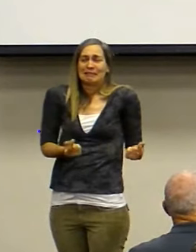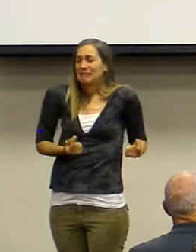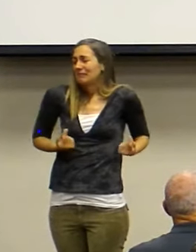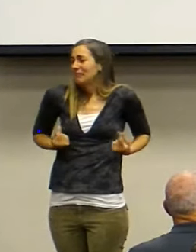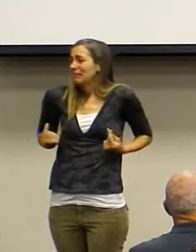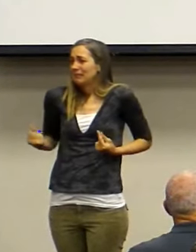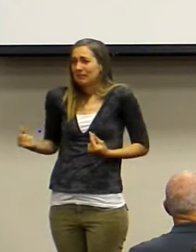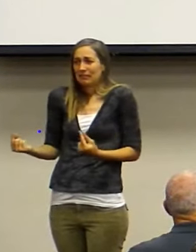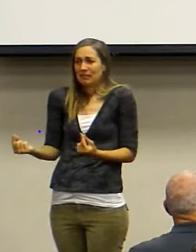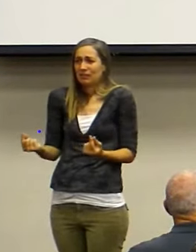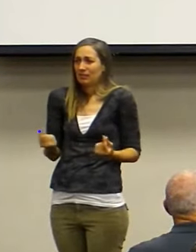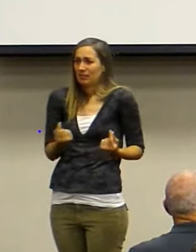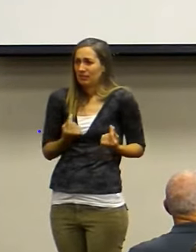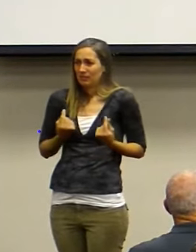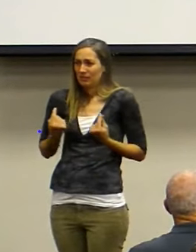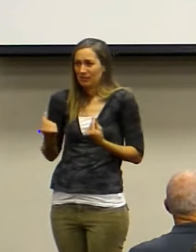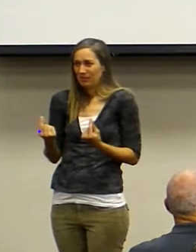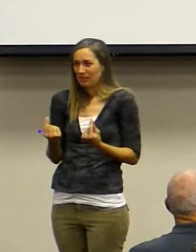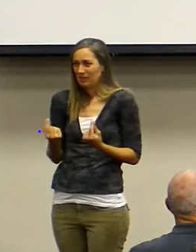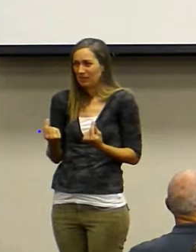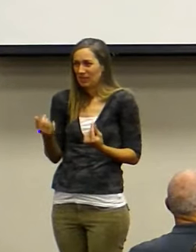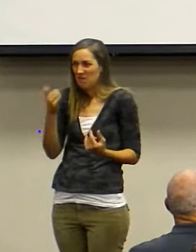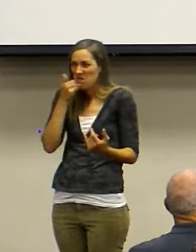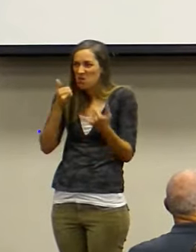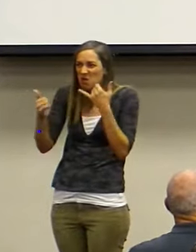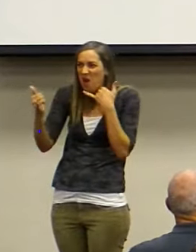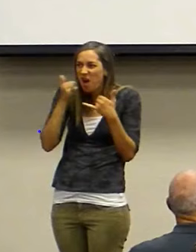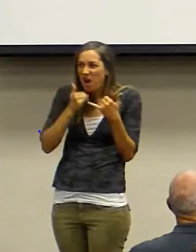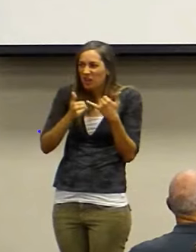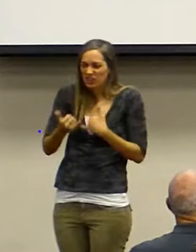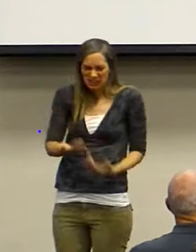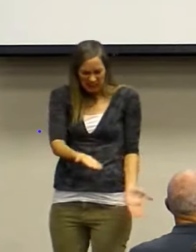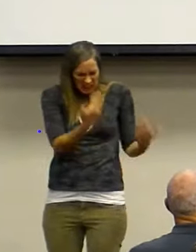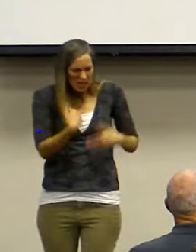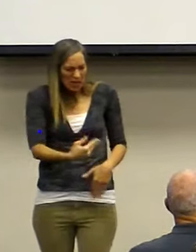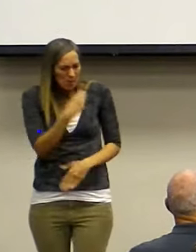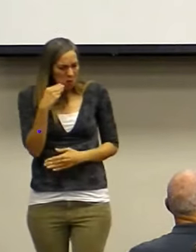What to do? And you get the phone calls from back home. You need to come home.